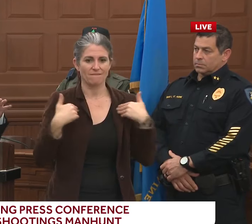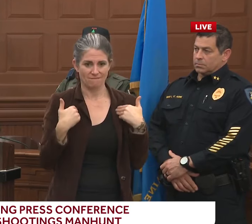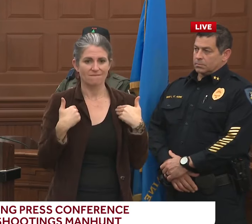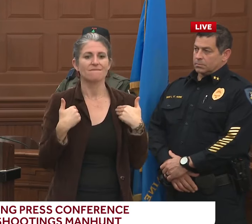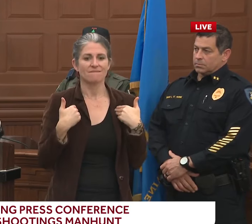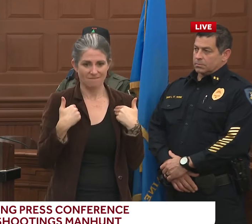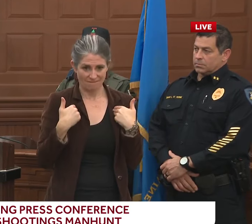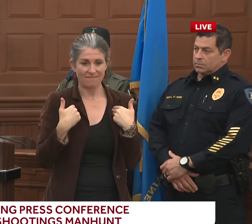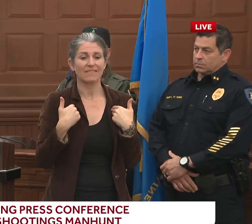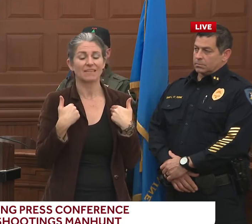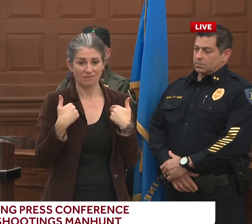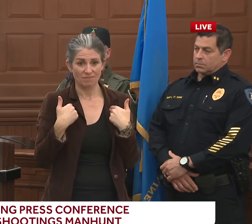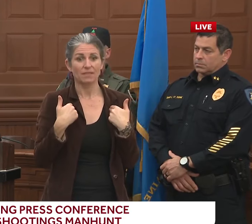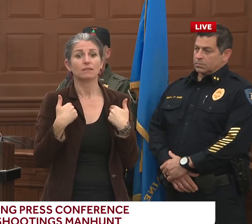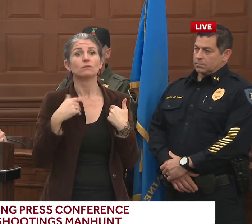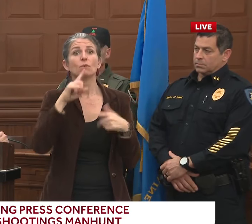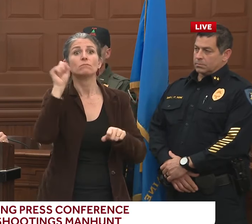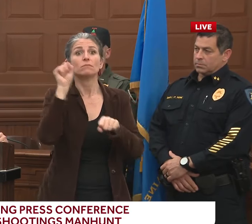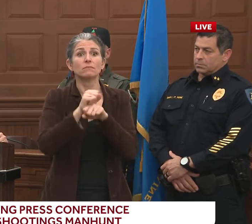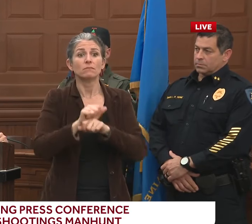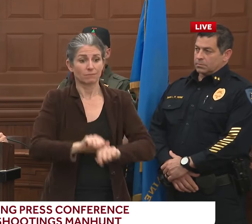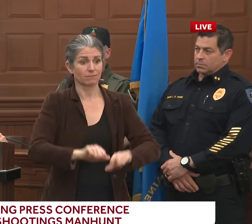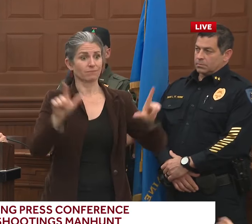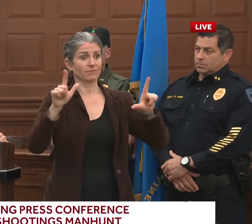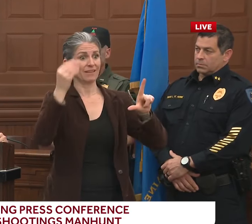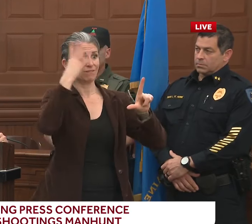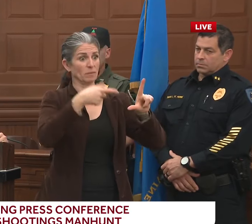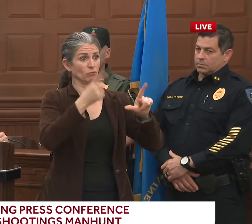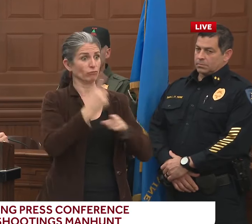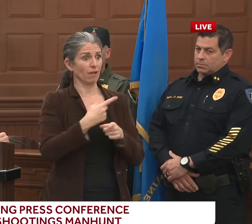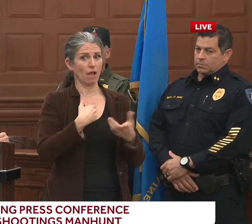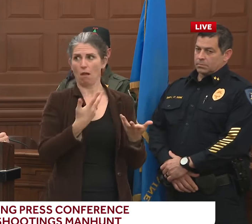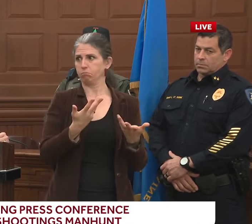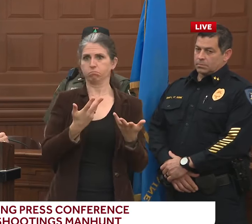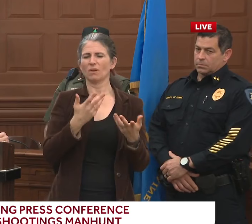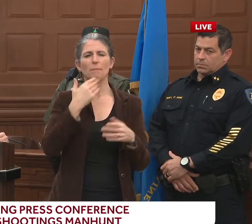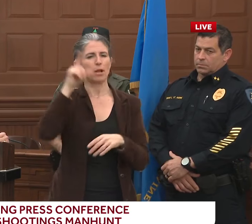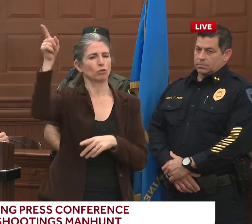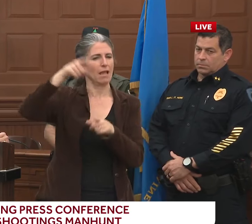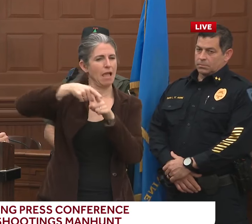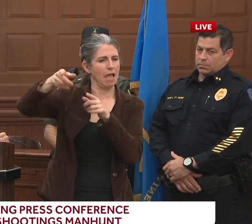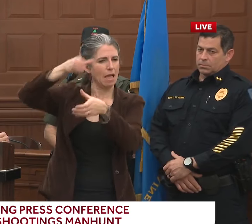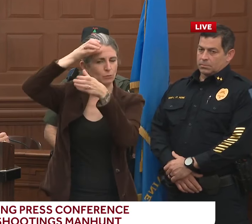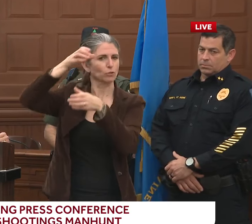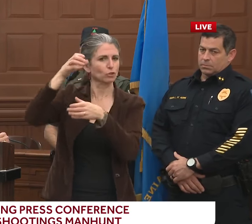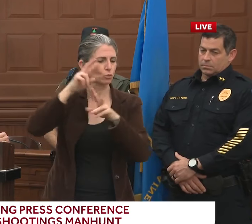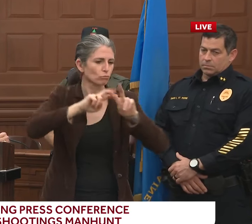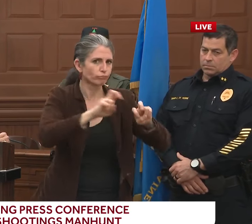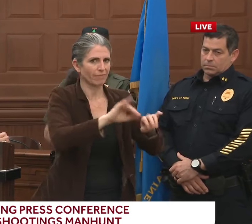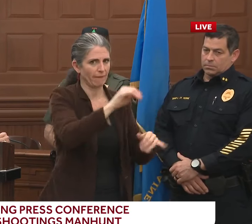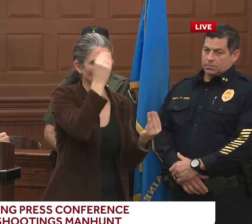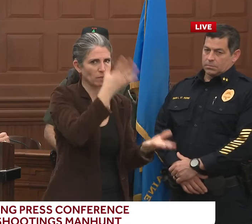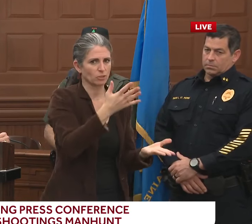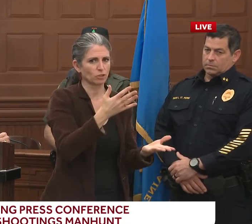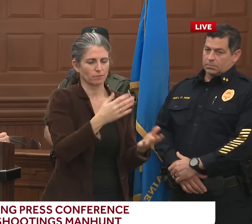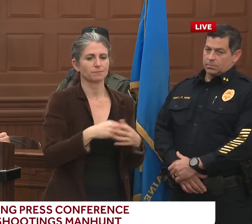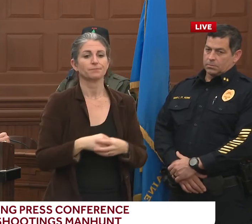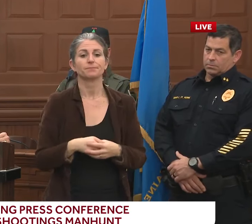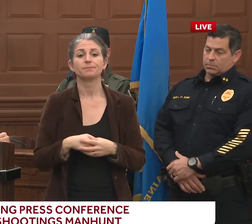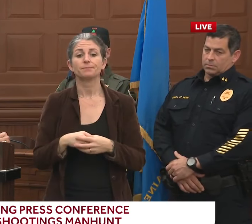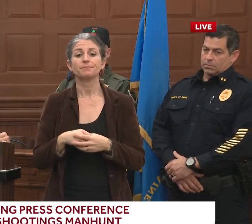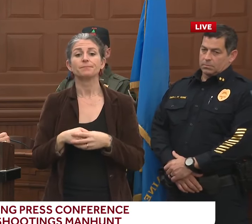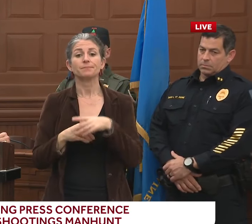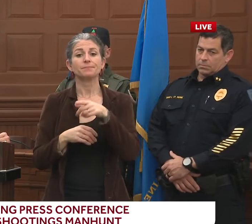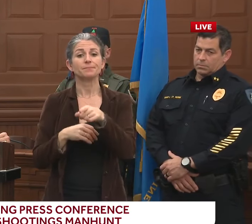we've farmed that out to make sure we're making as much progress as possible. And I'm sorry for waiting. ahead. By the end of this weekend, temperatures are supposed to plunge in the area.